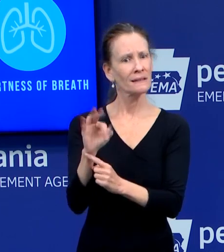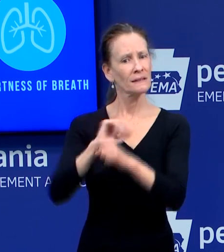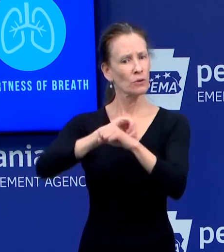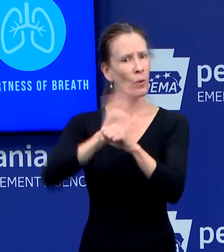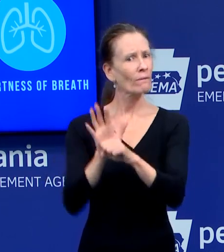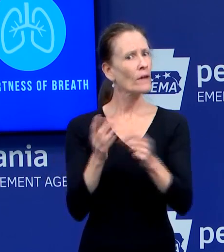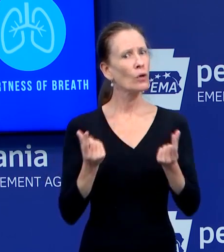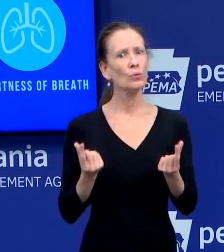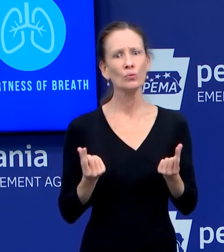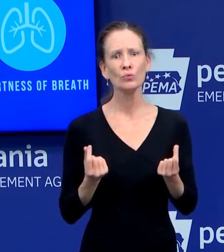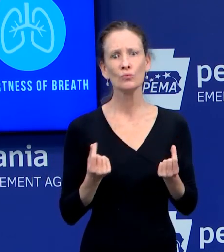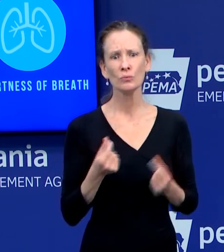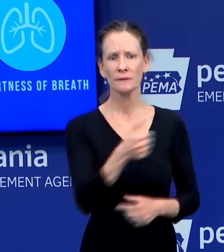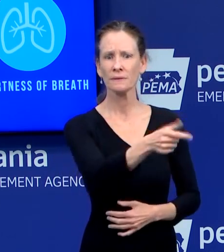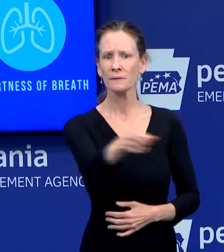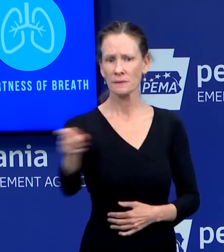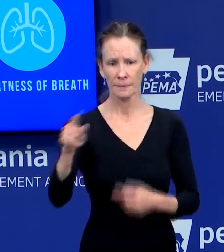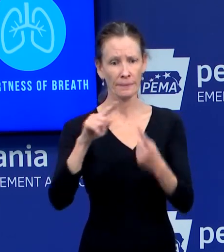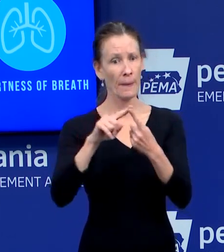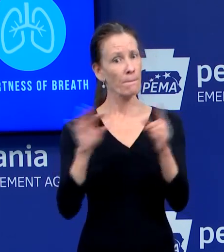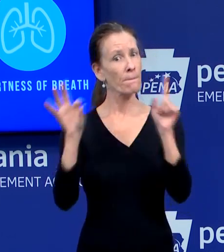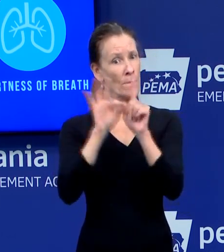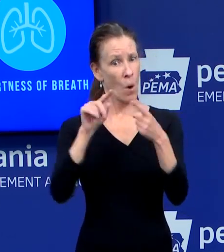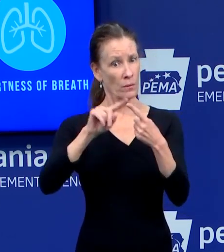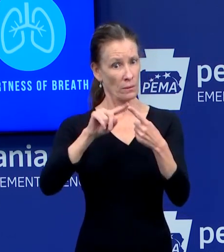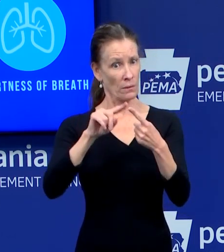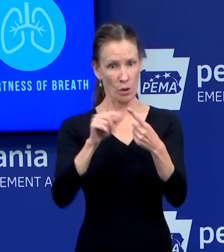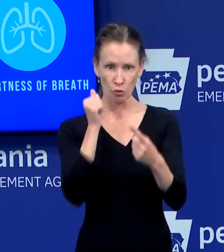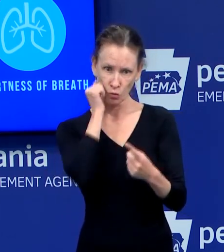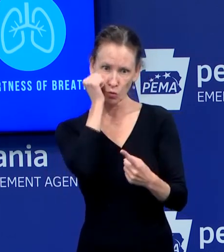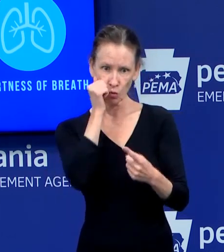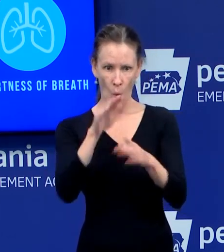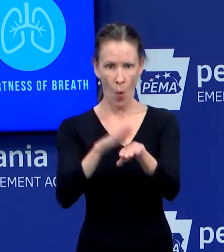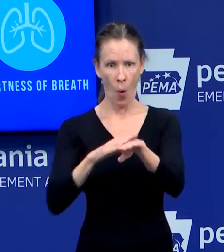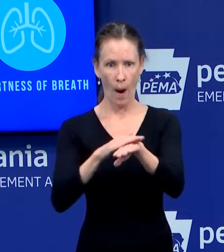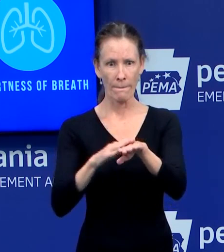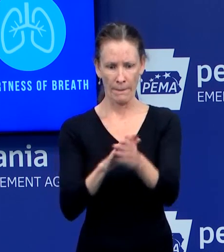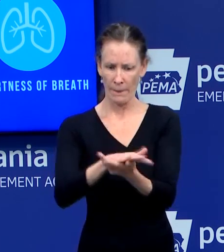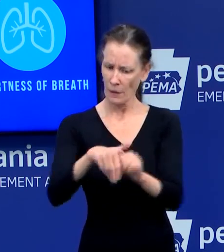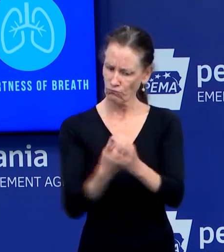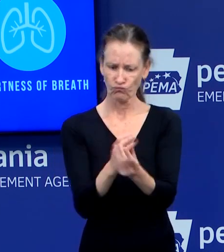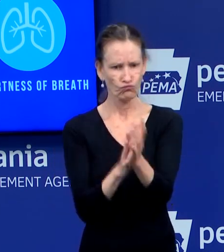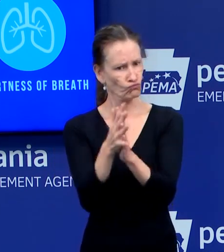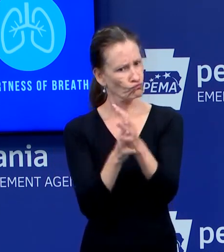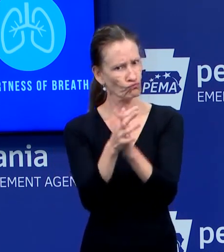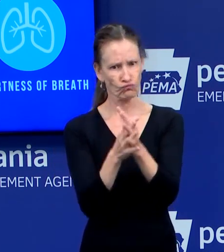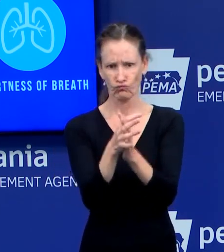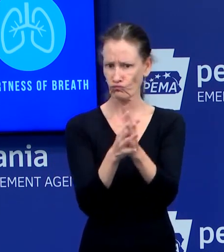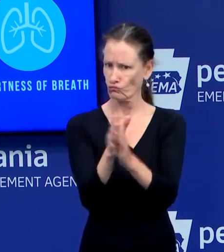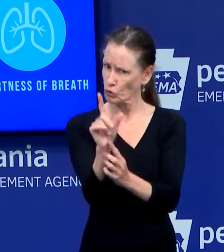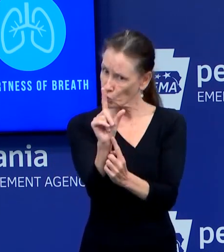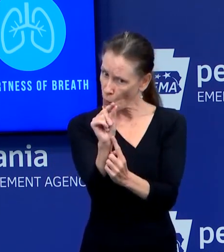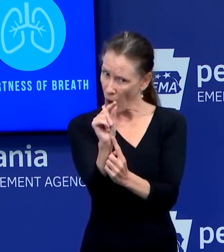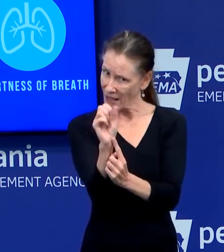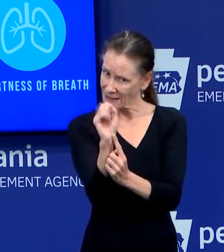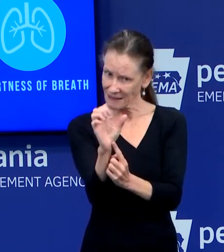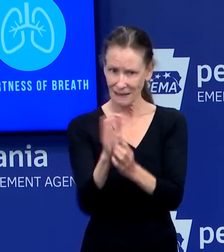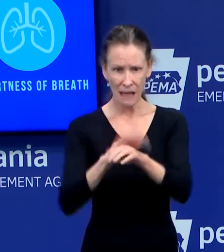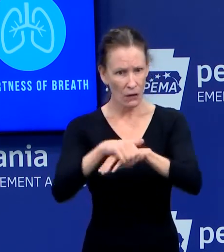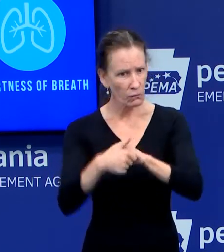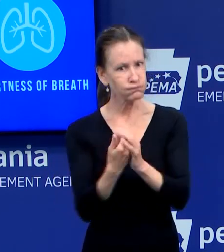hands with soap and water for at least 20 seconds, the time it takes to sing happy birthday twice.